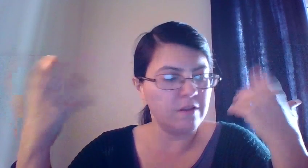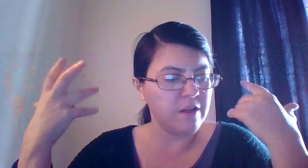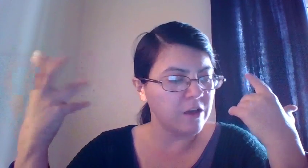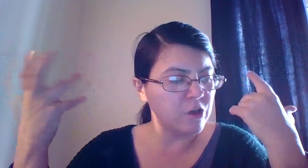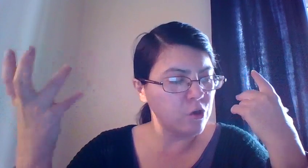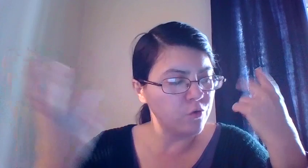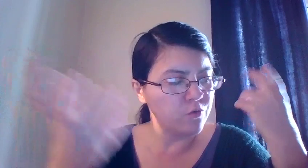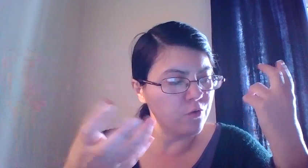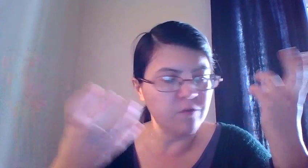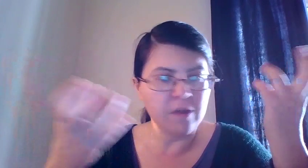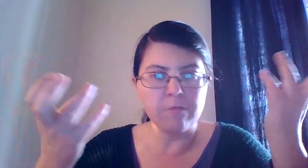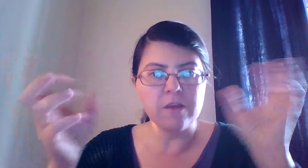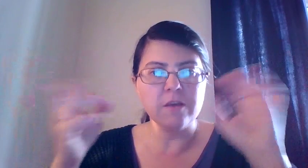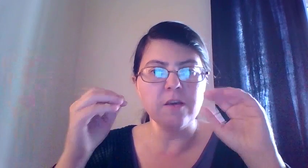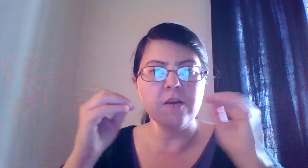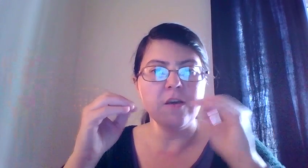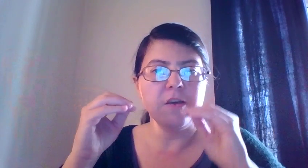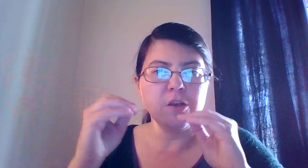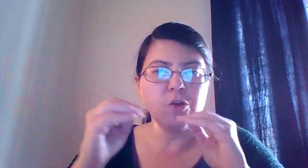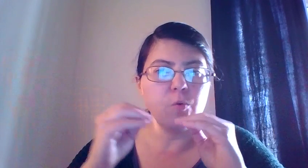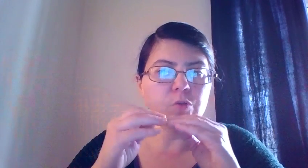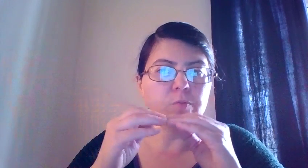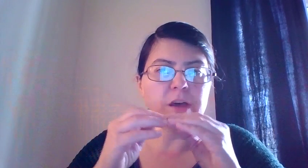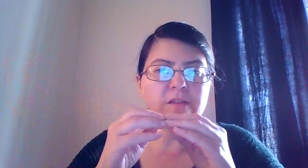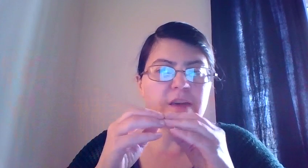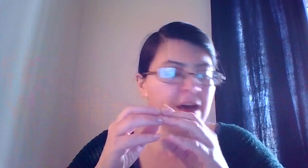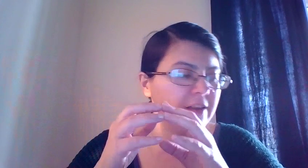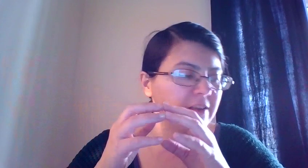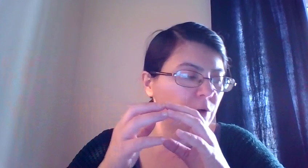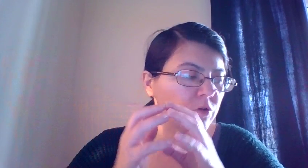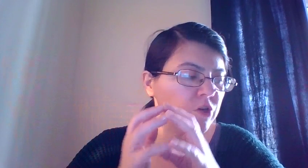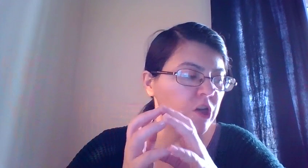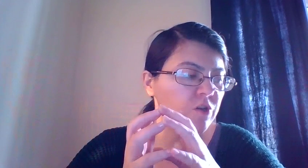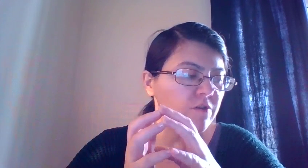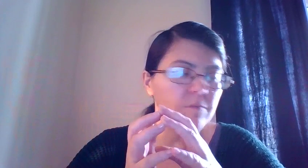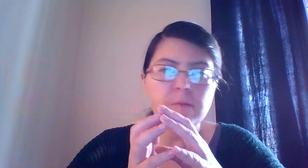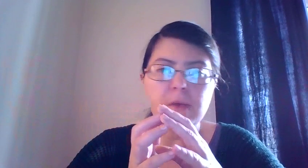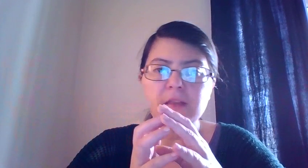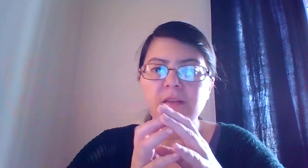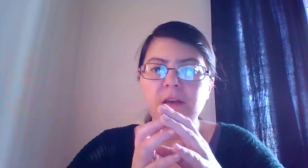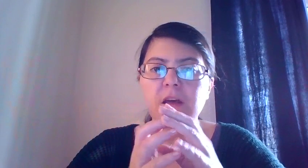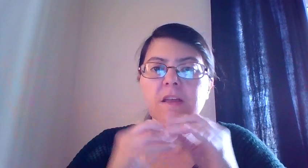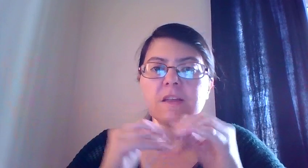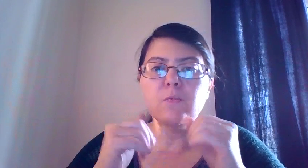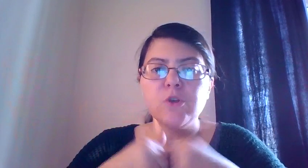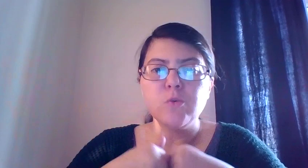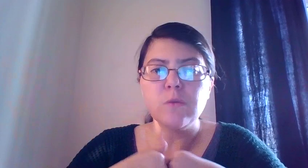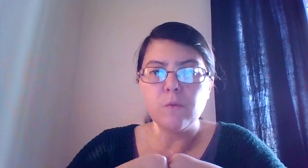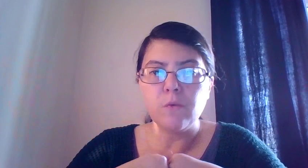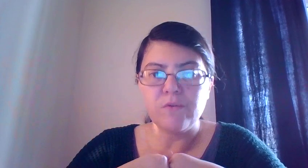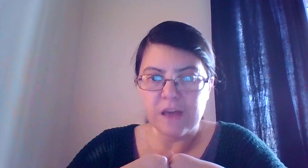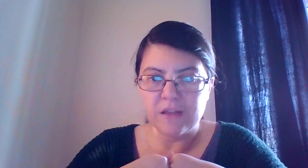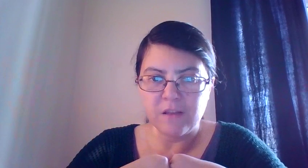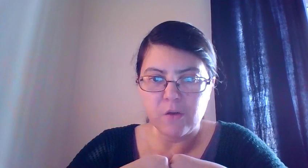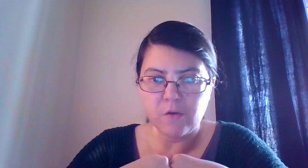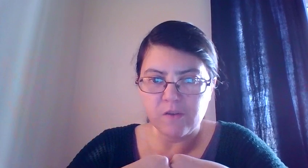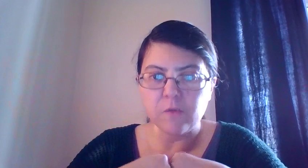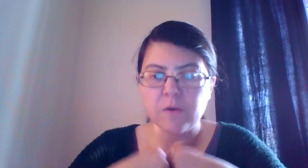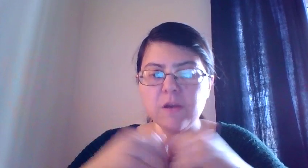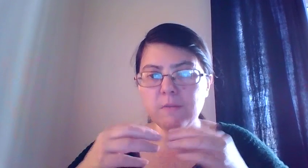Like you used to do something in your workplace and there were changes implemented, which will be reflected in your salary. And